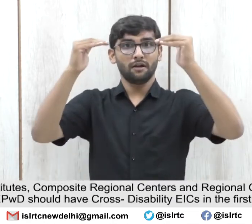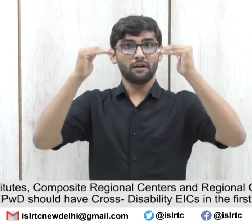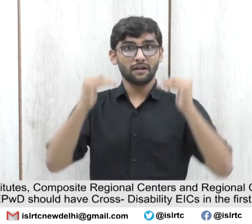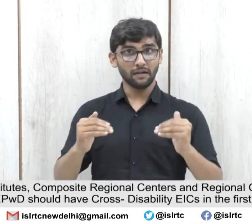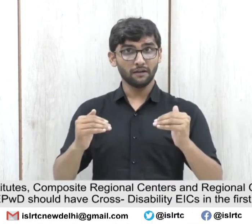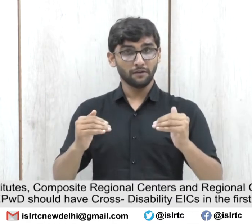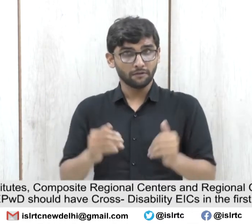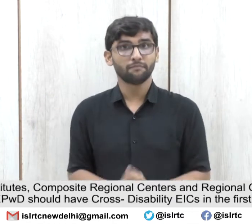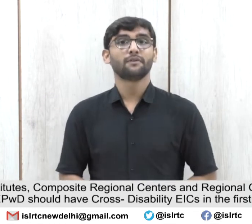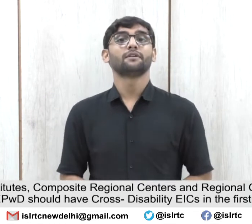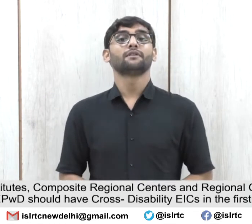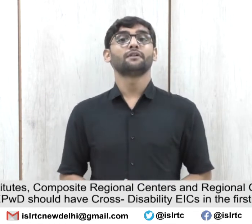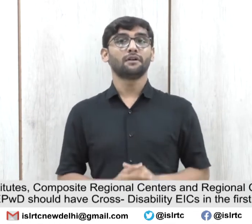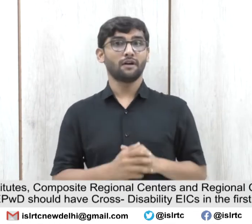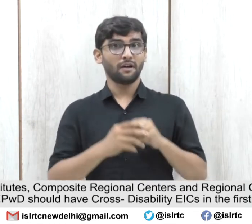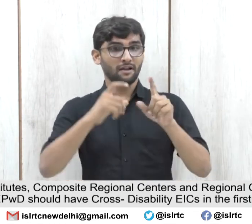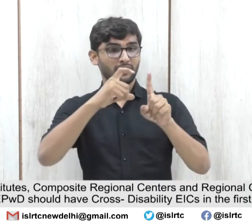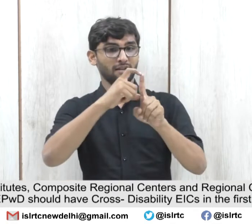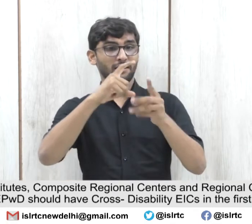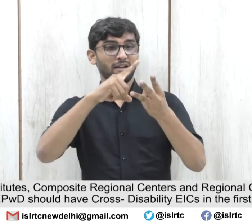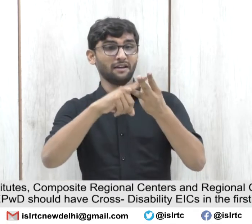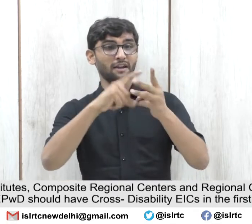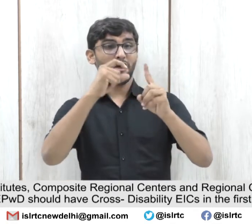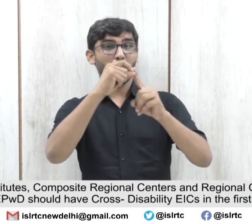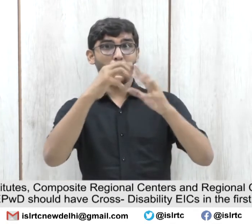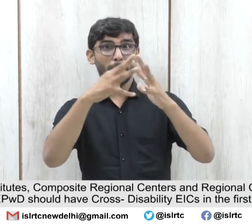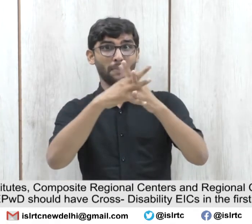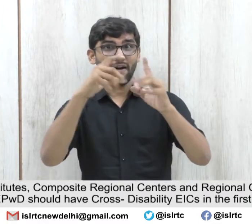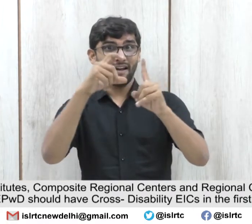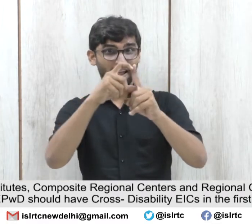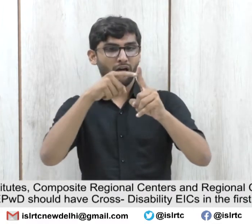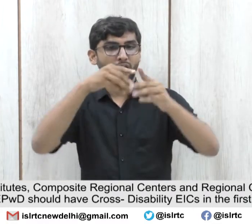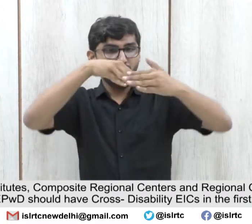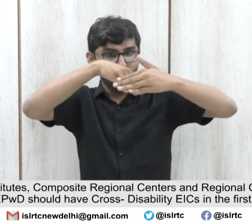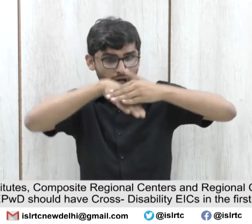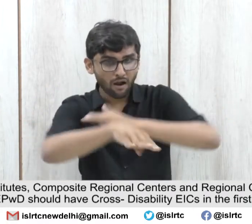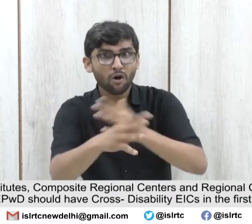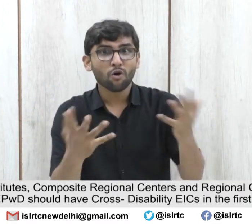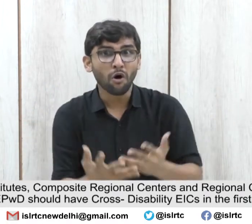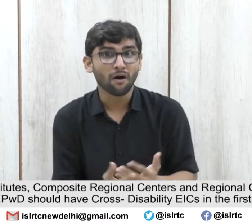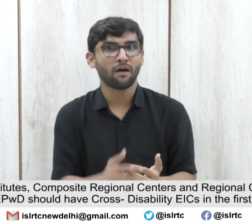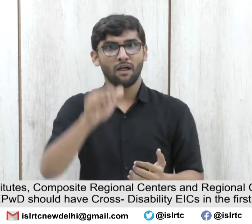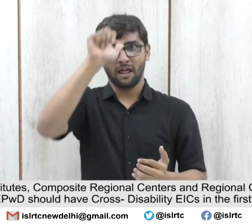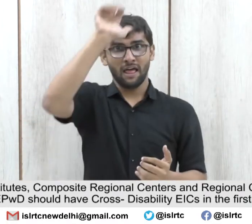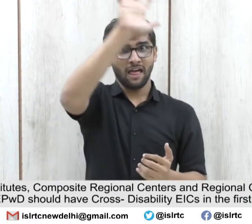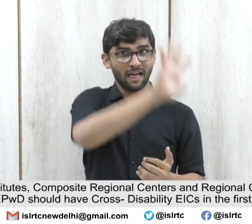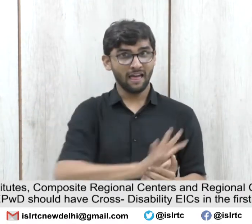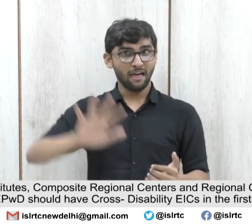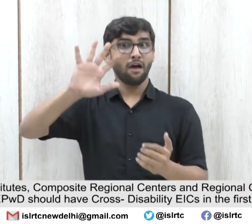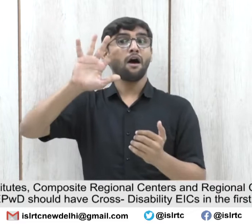The National Institutes Composite Regional Centers and Regional Chapters of